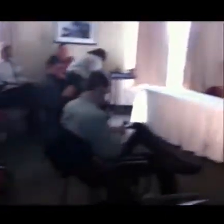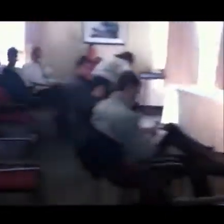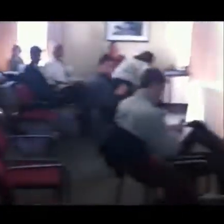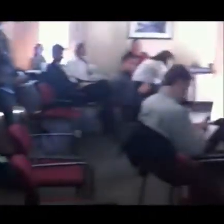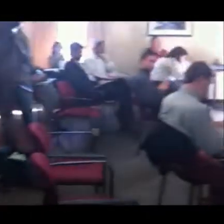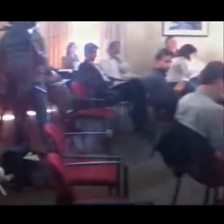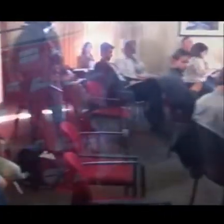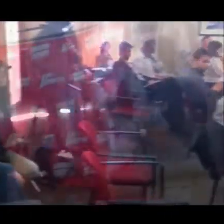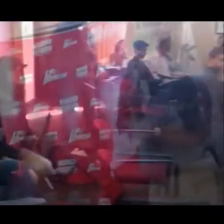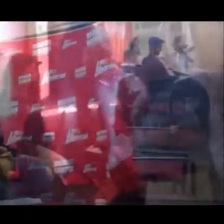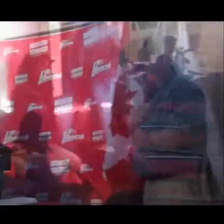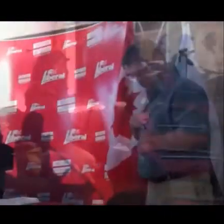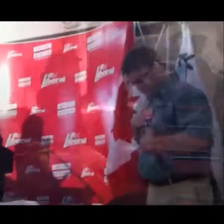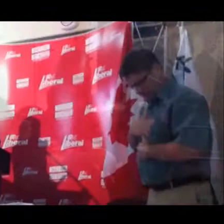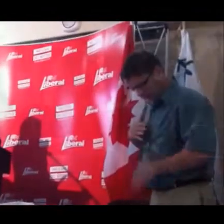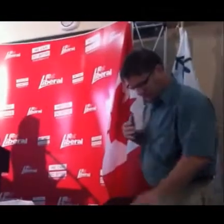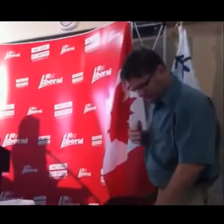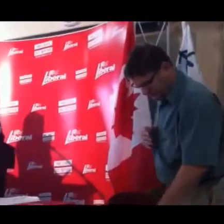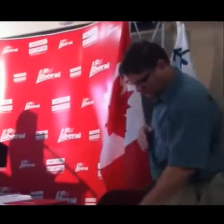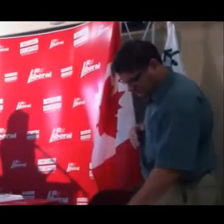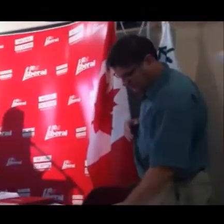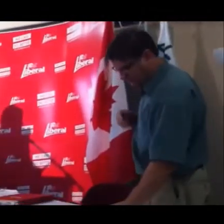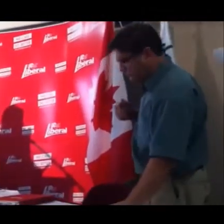two reasons, one direction.